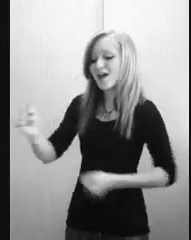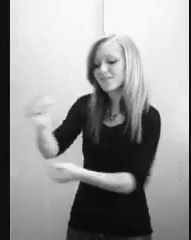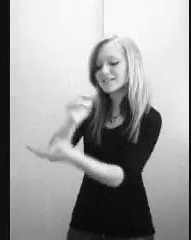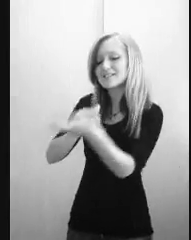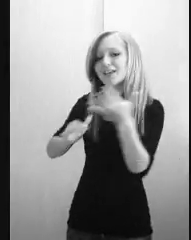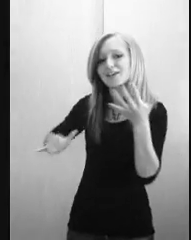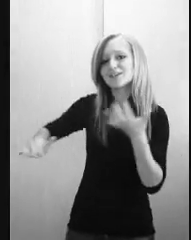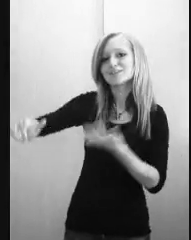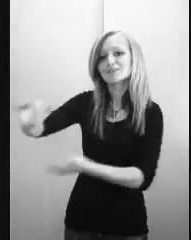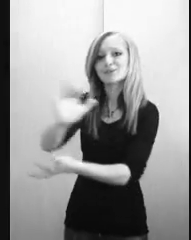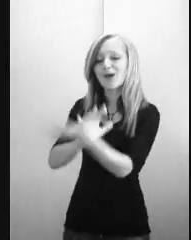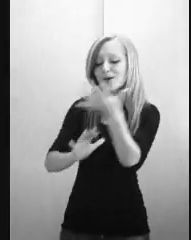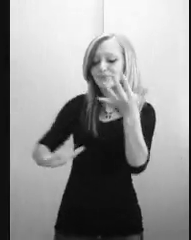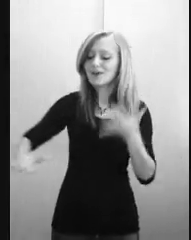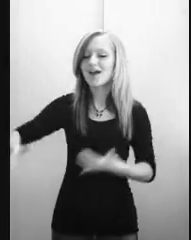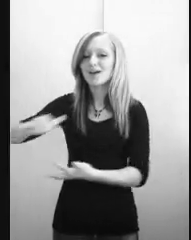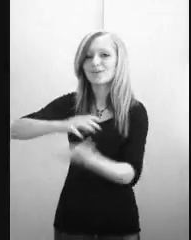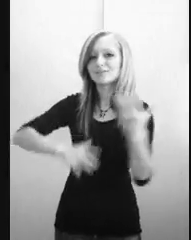haven't seen you now,